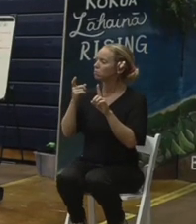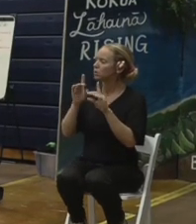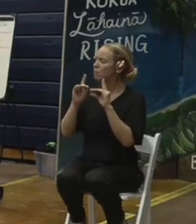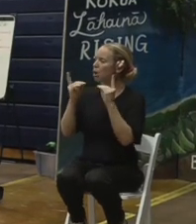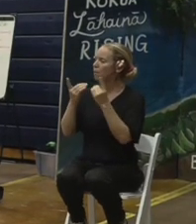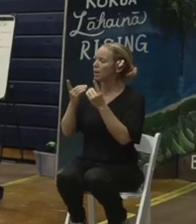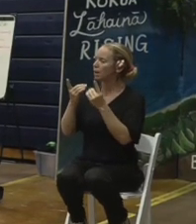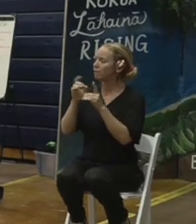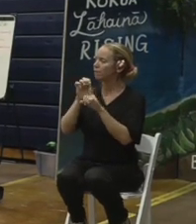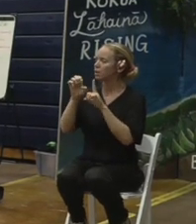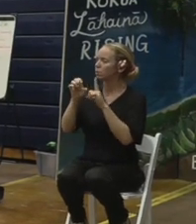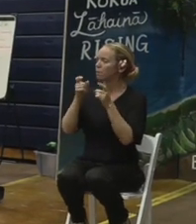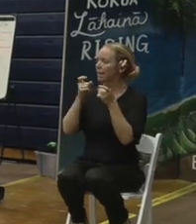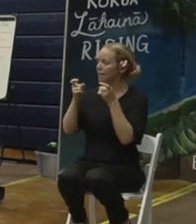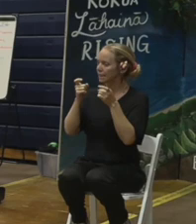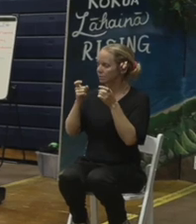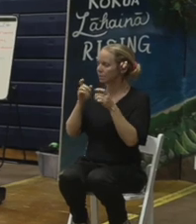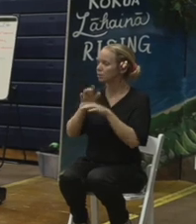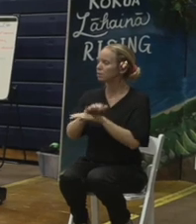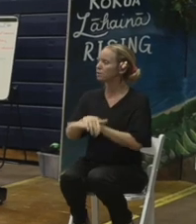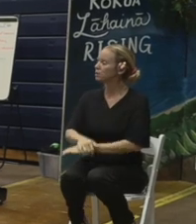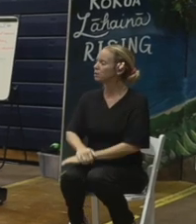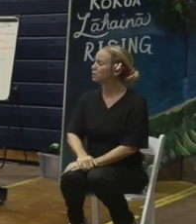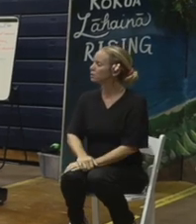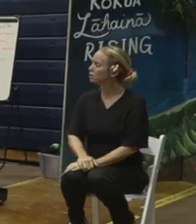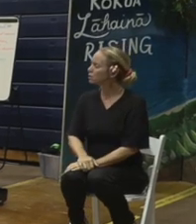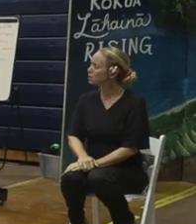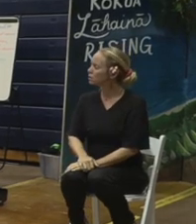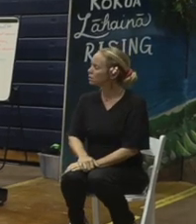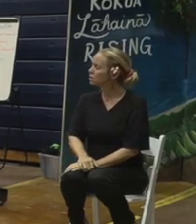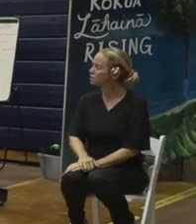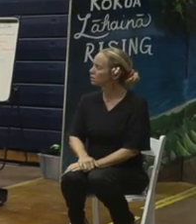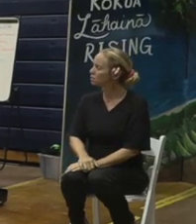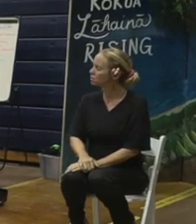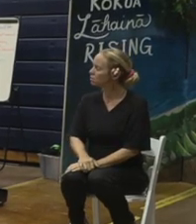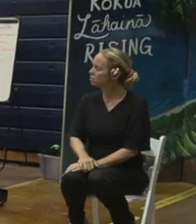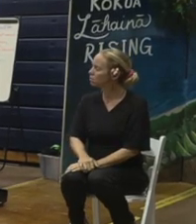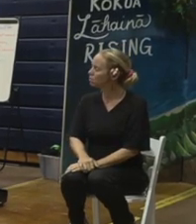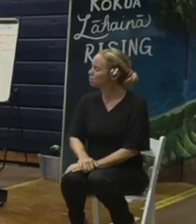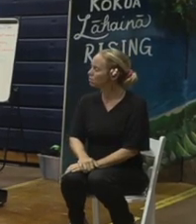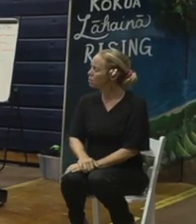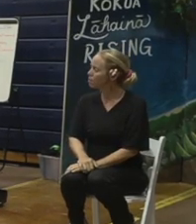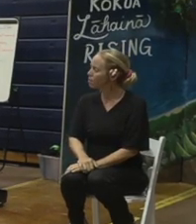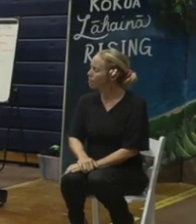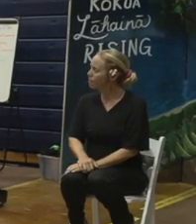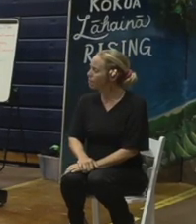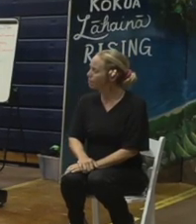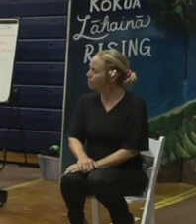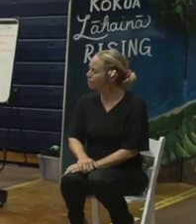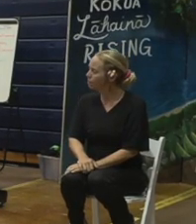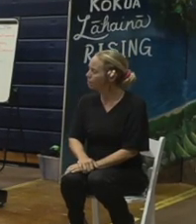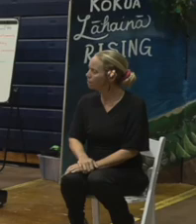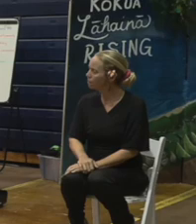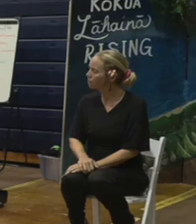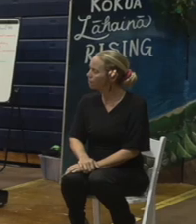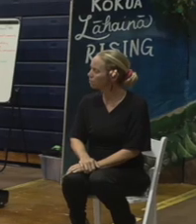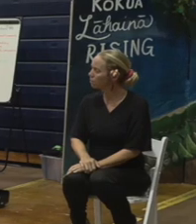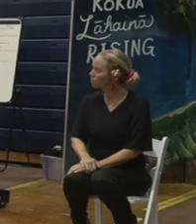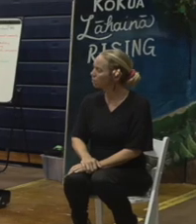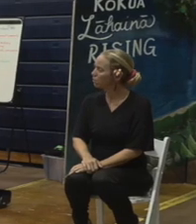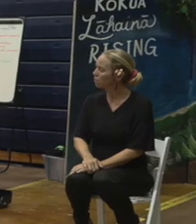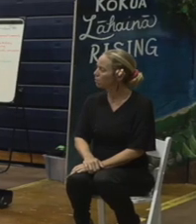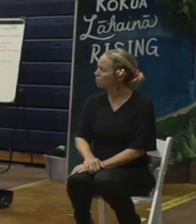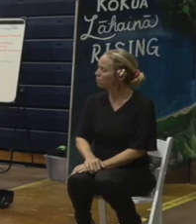particular person that can help. Many of you asked duplicate questions. So if we don't read it, it could be that we covered it anyway.